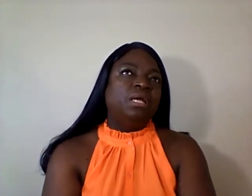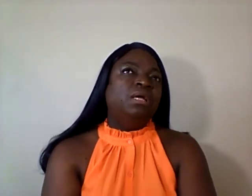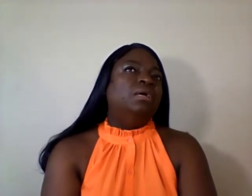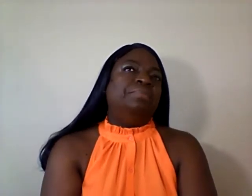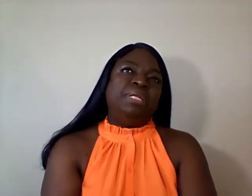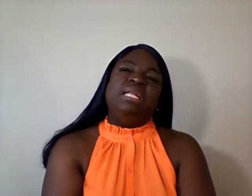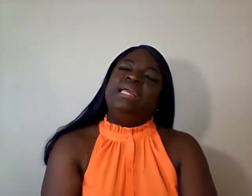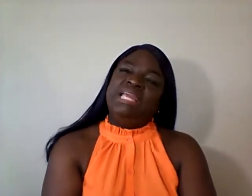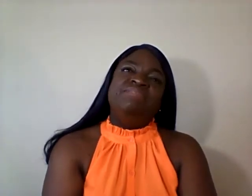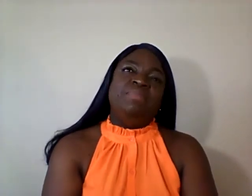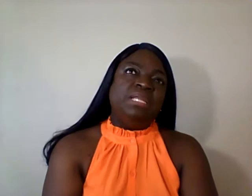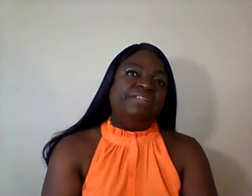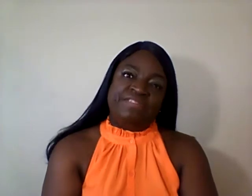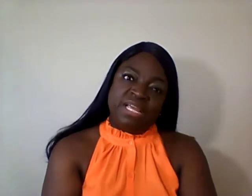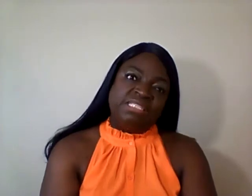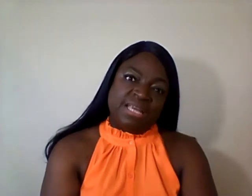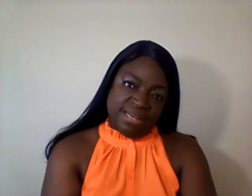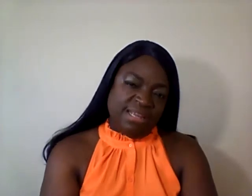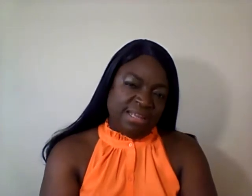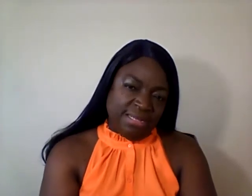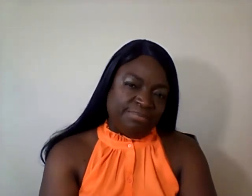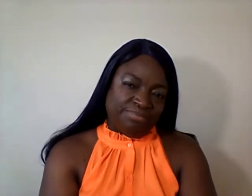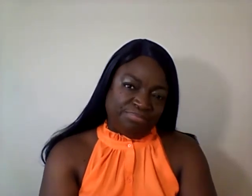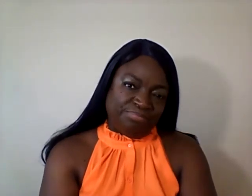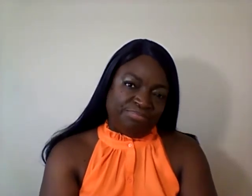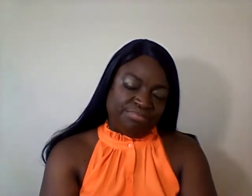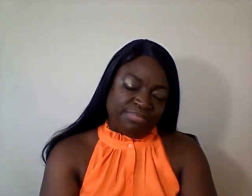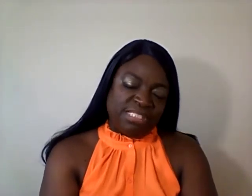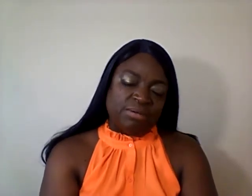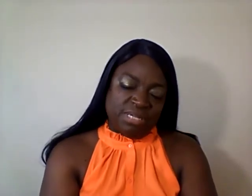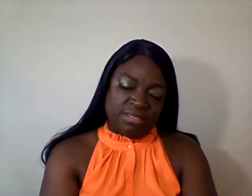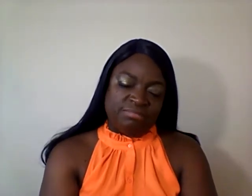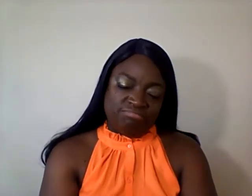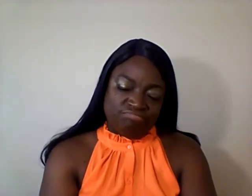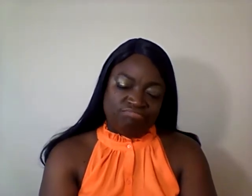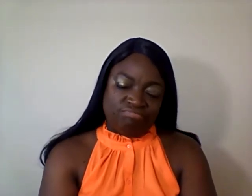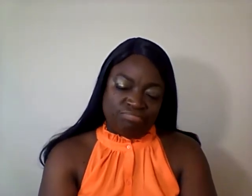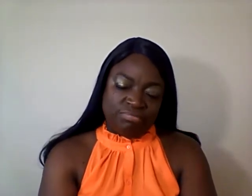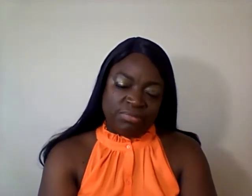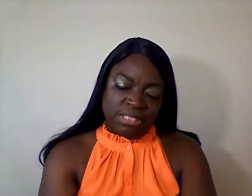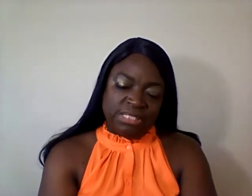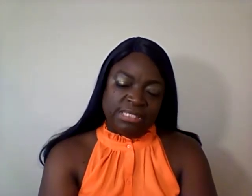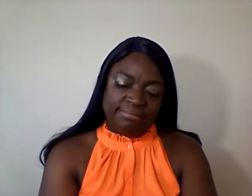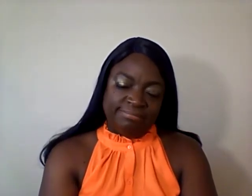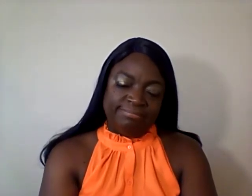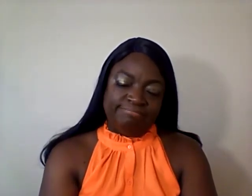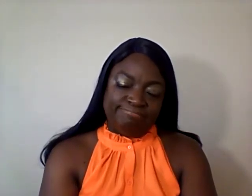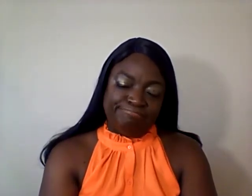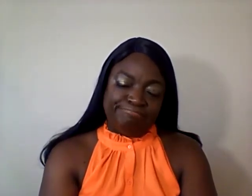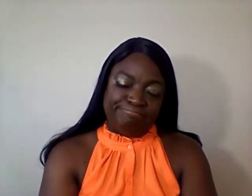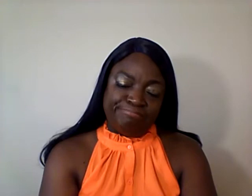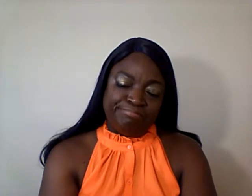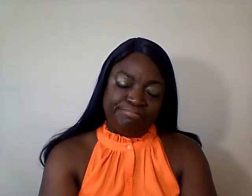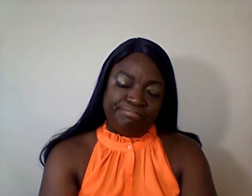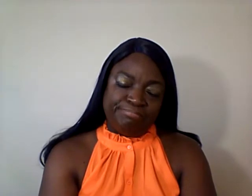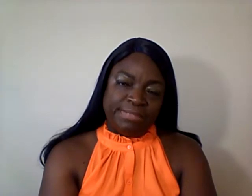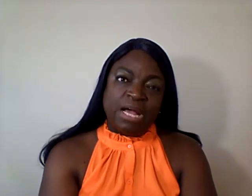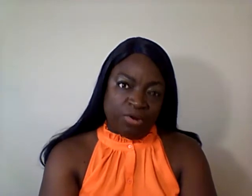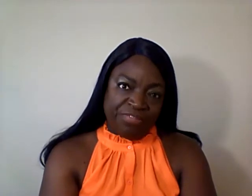But it ain't giving me the fix that I need. So, yeah. Yeah. Coffee.